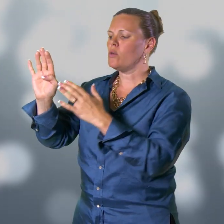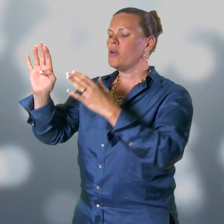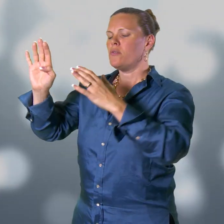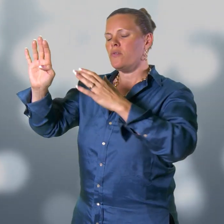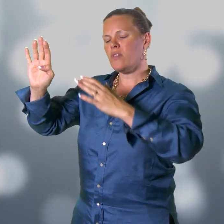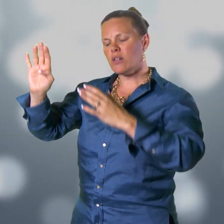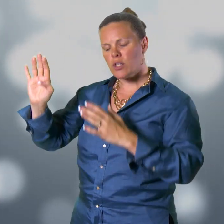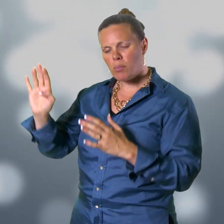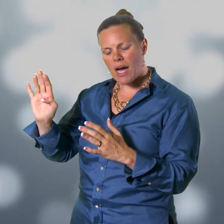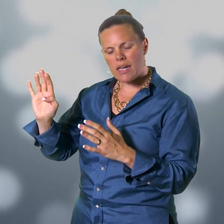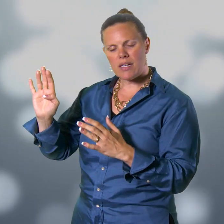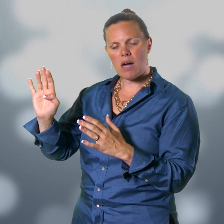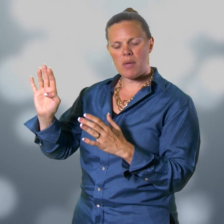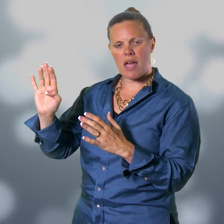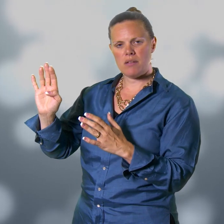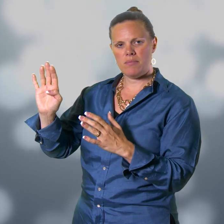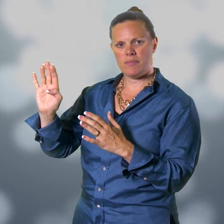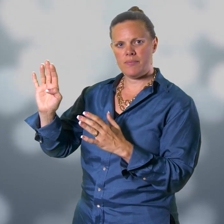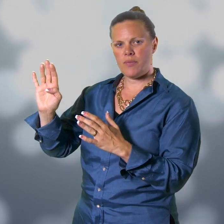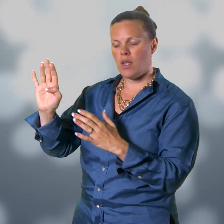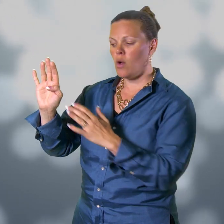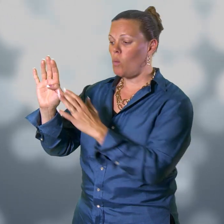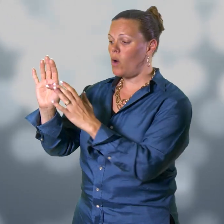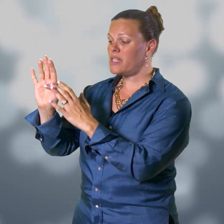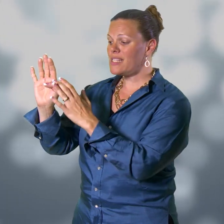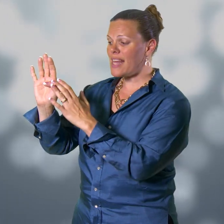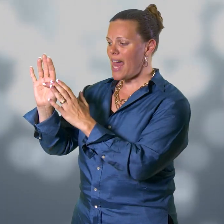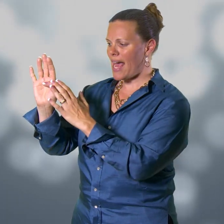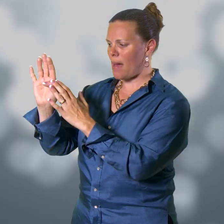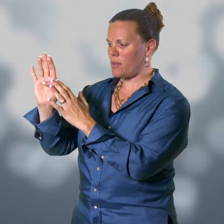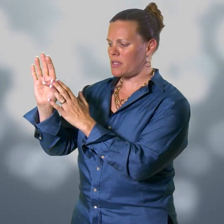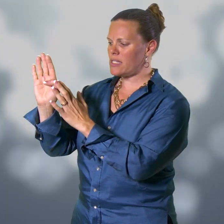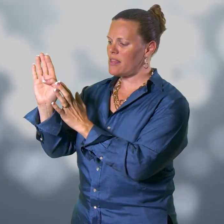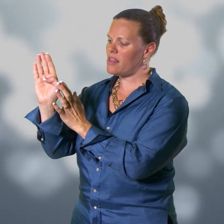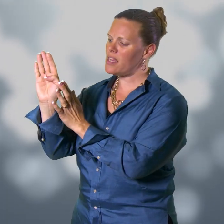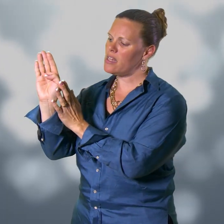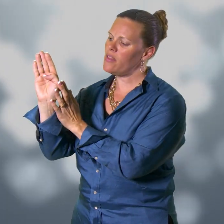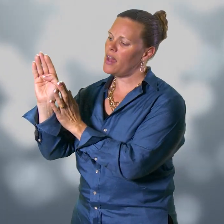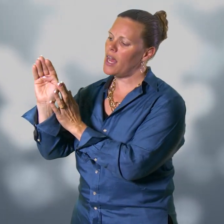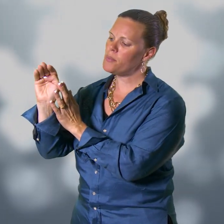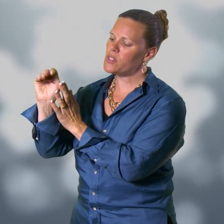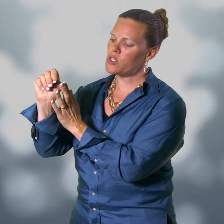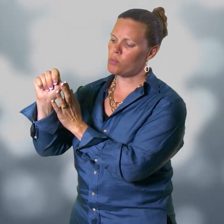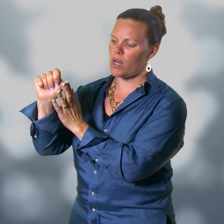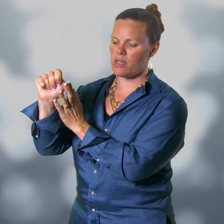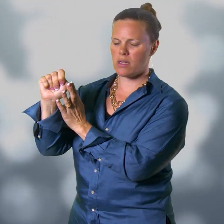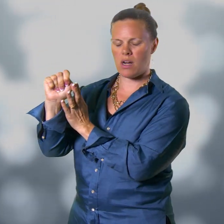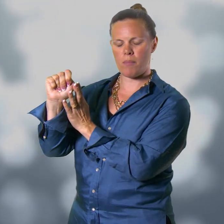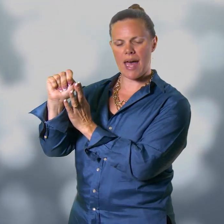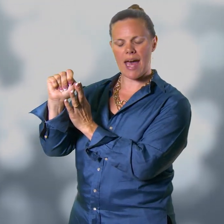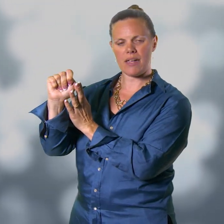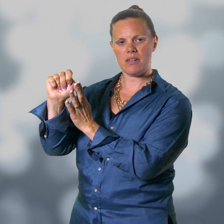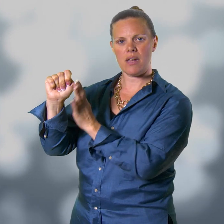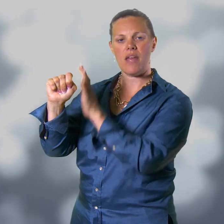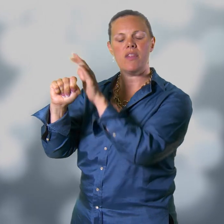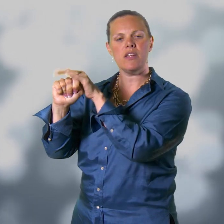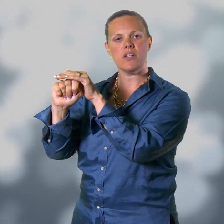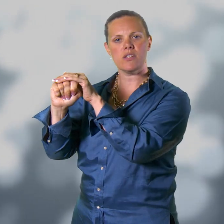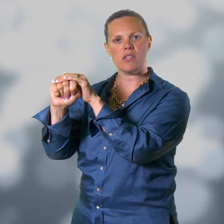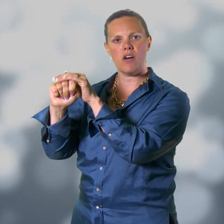feel your body calm down. Once that happens, then the upstairs brain can come back, and then you can solve